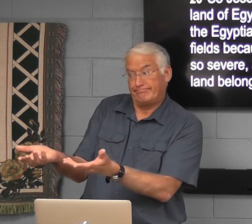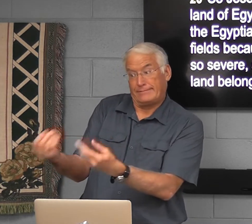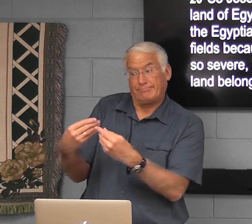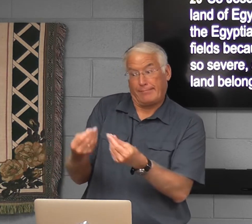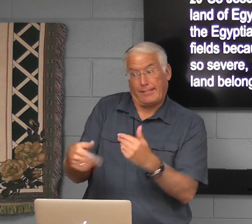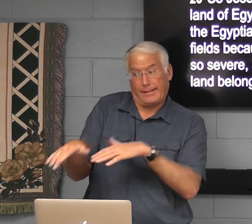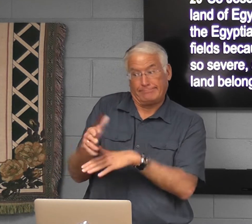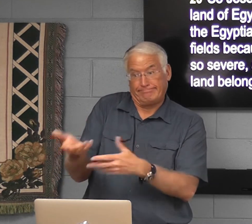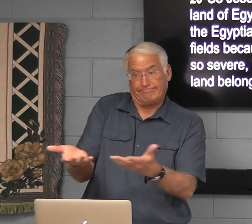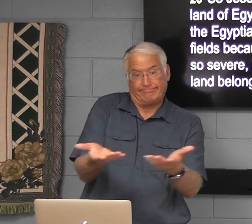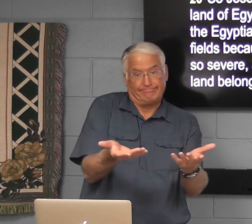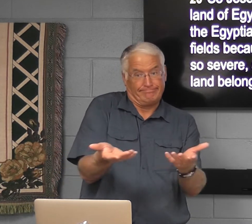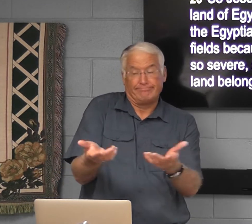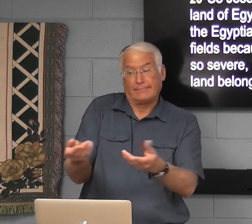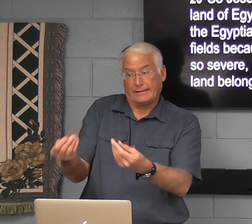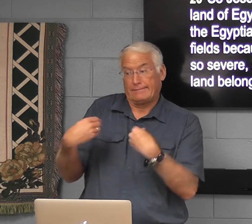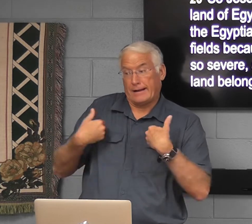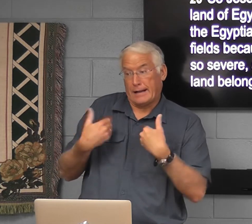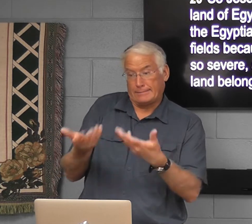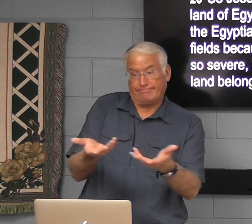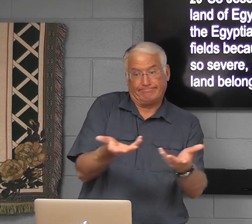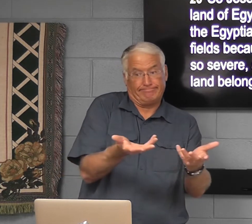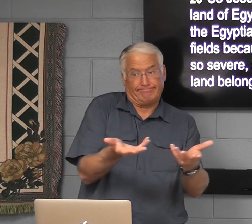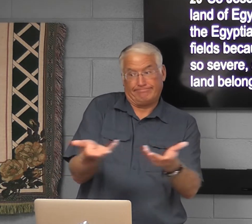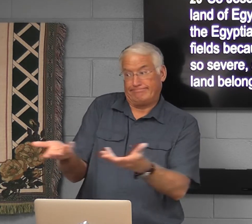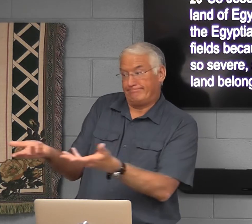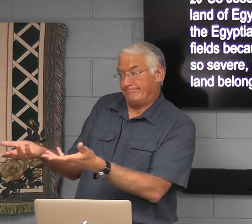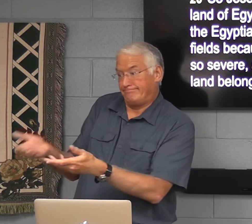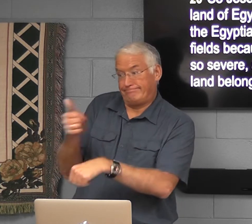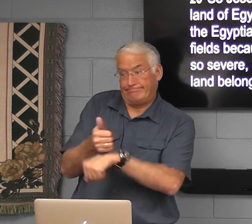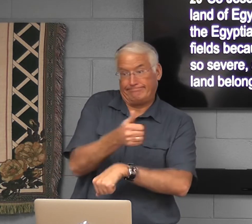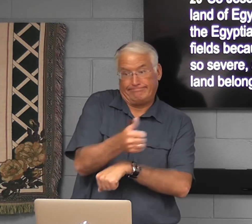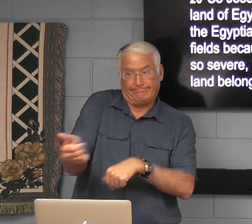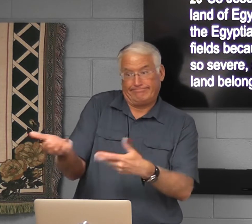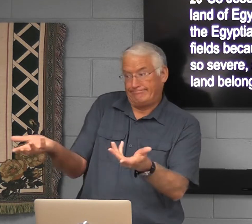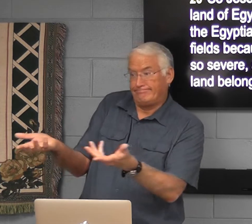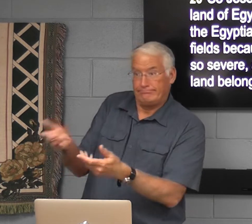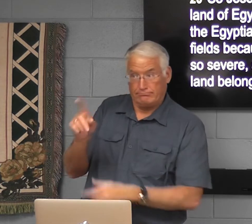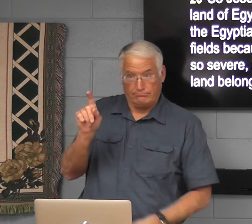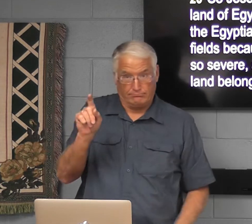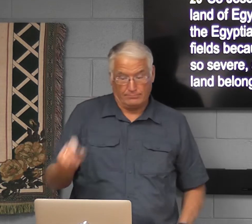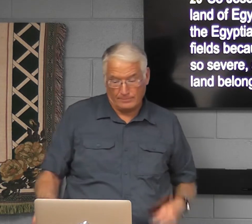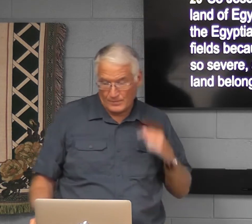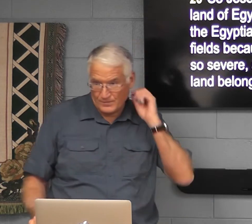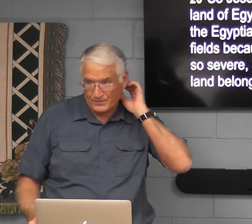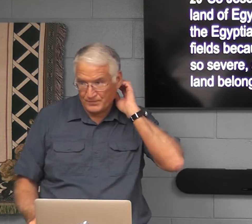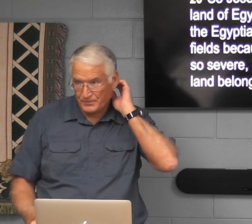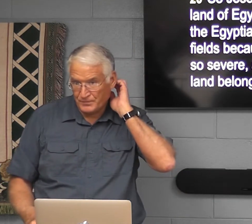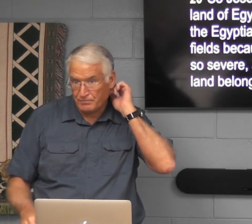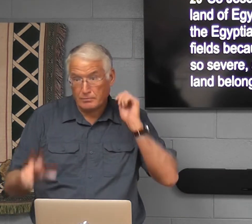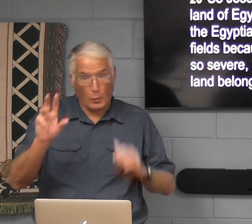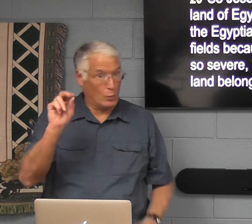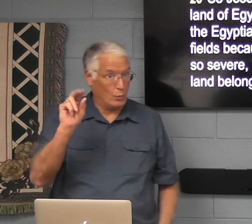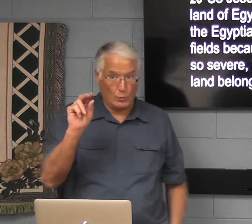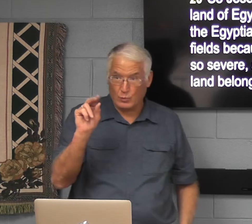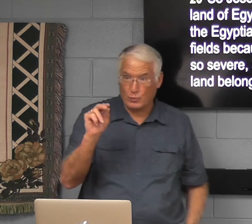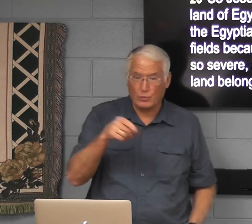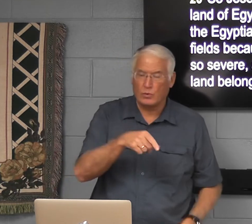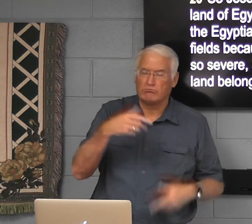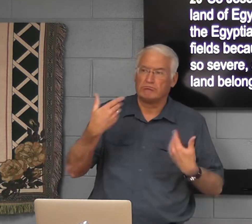So you put the land for the food to pave the animals. Did he do that from hunting them?